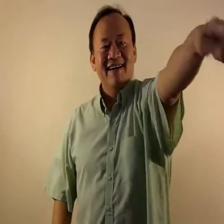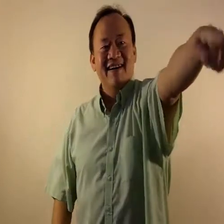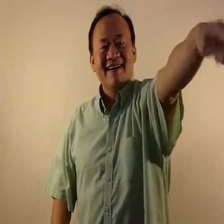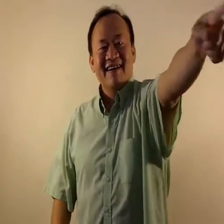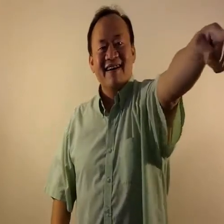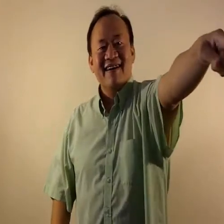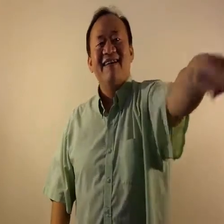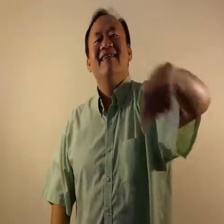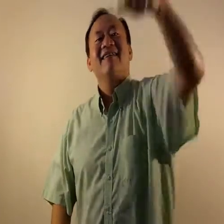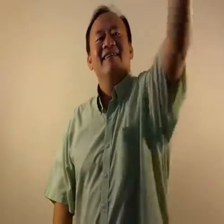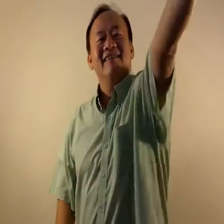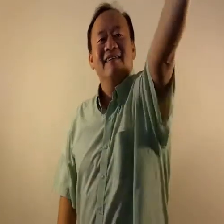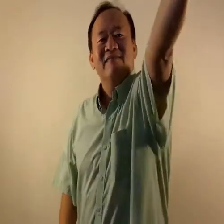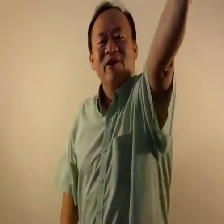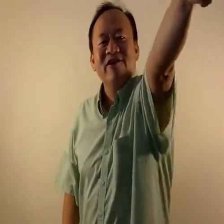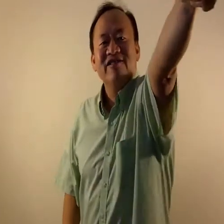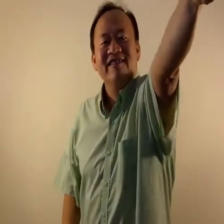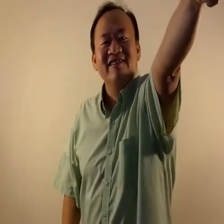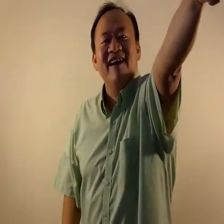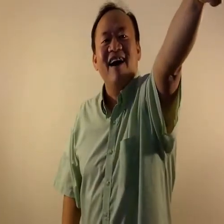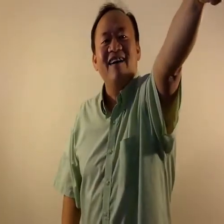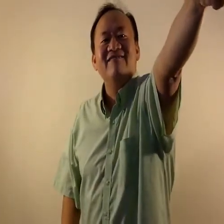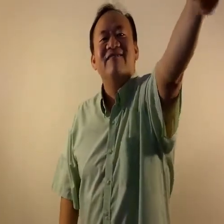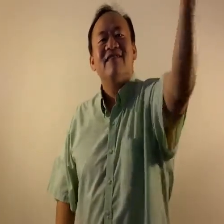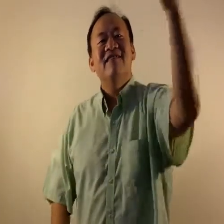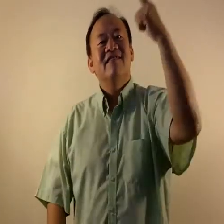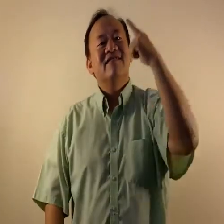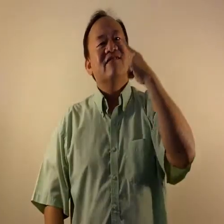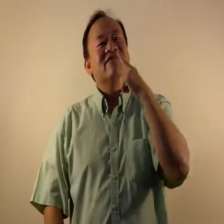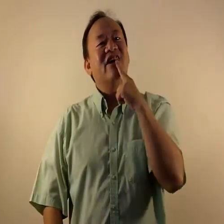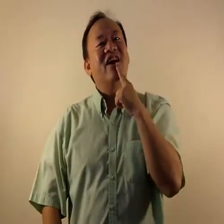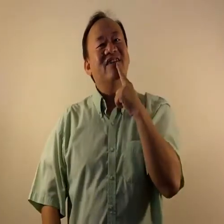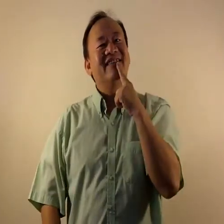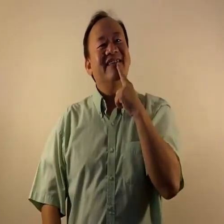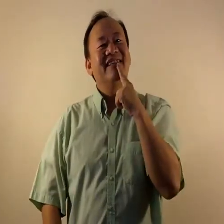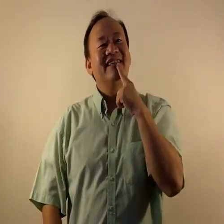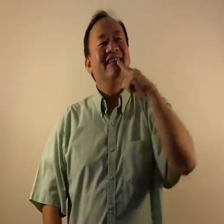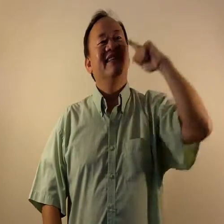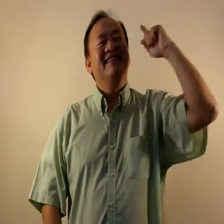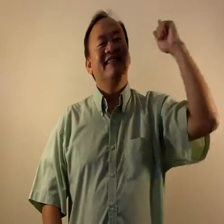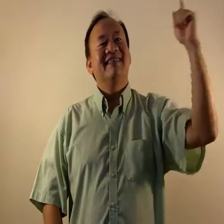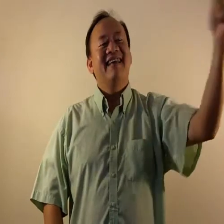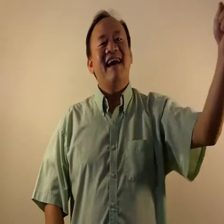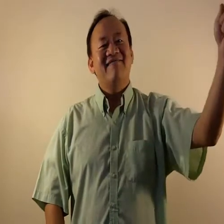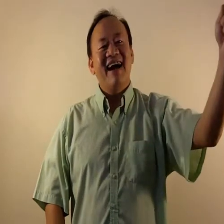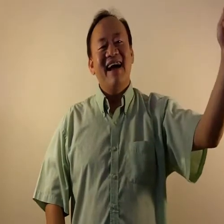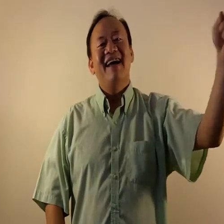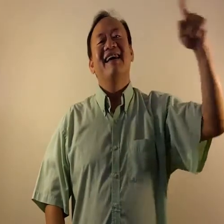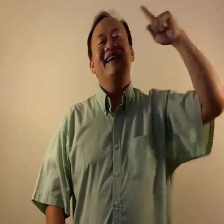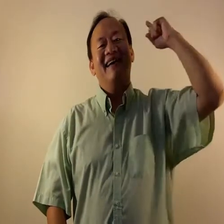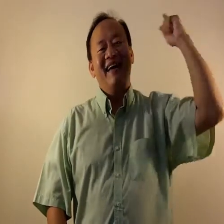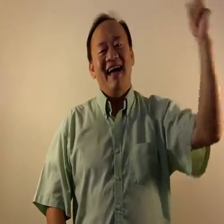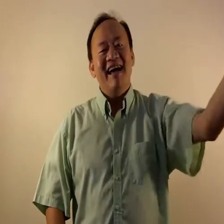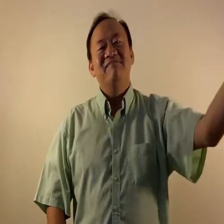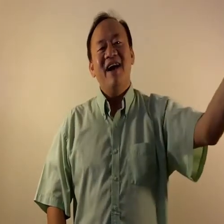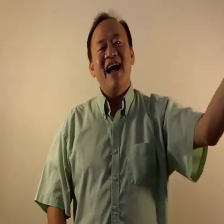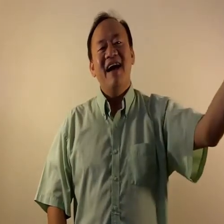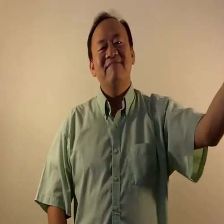Ur, Persian Gulf, salt, Sarah, Abraham,